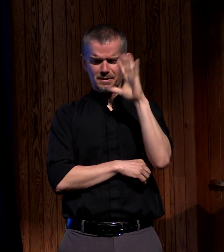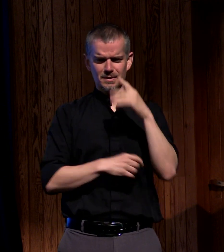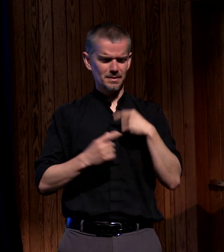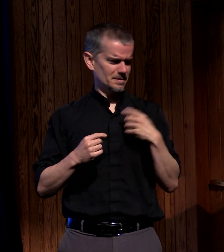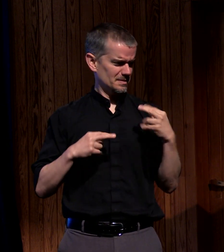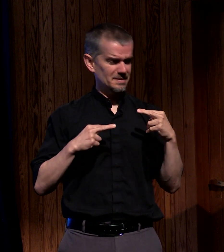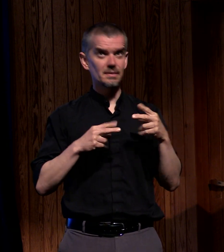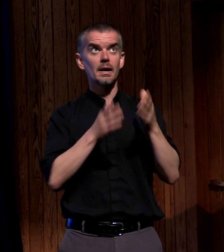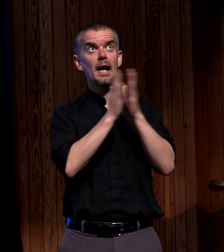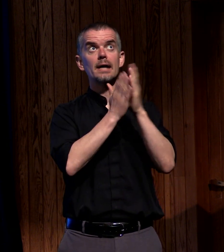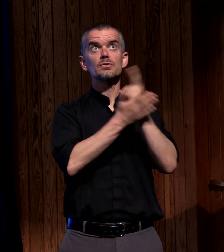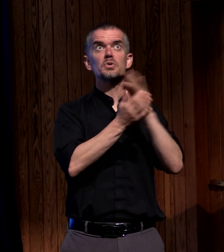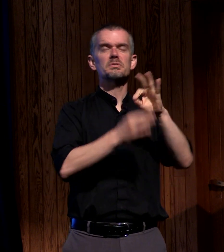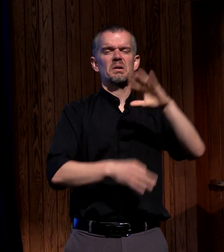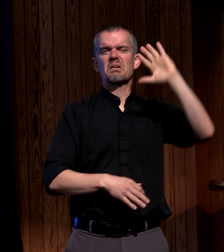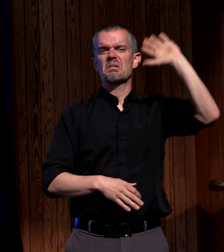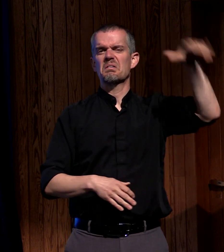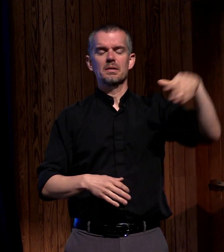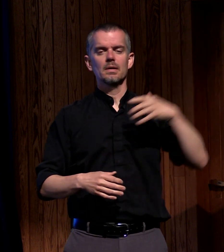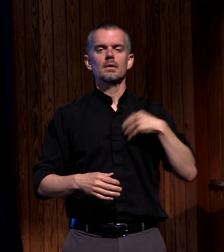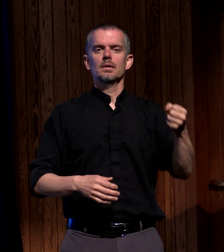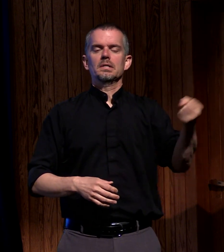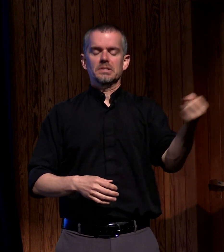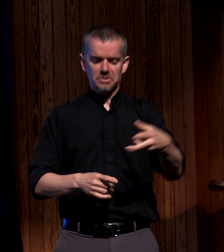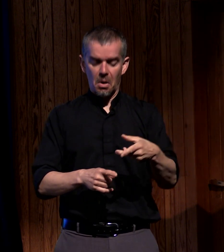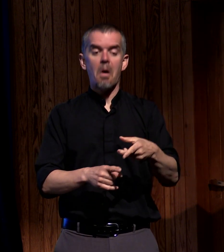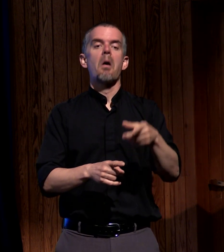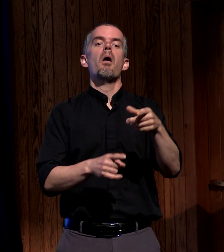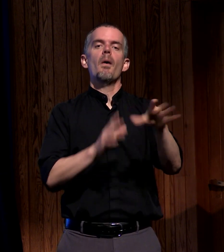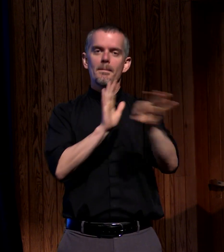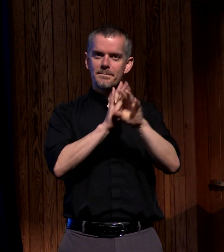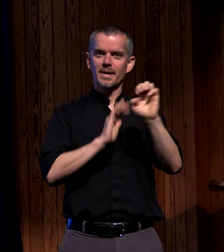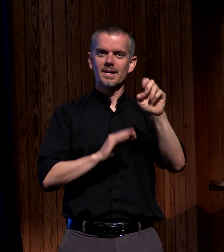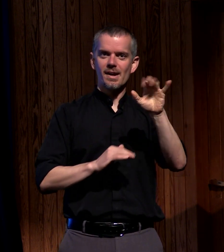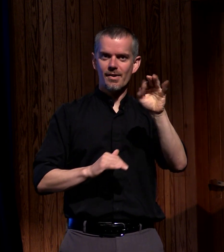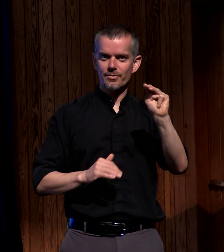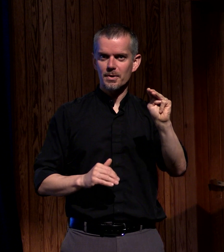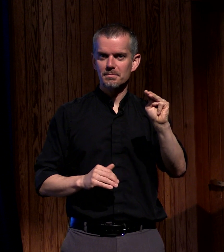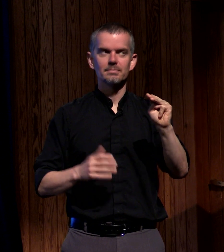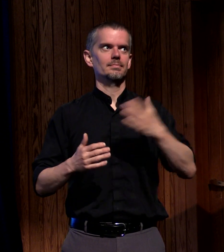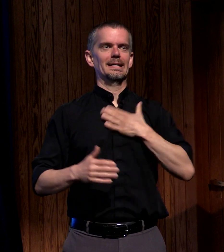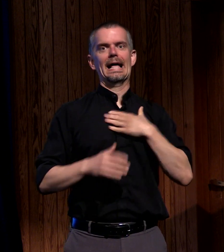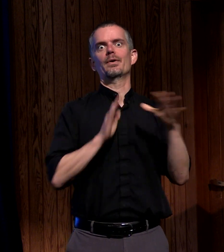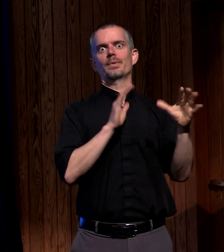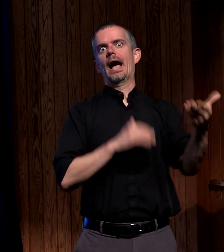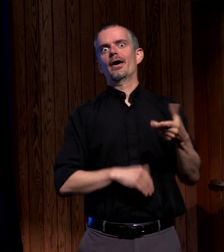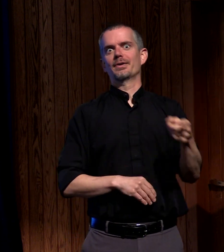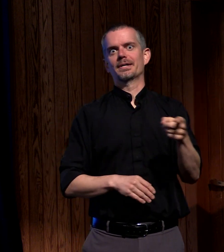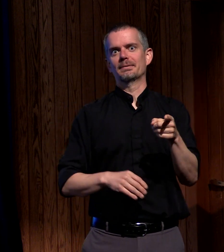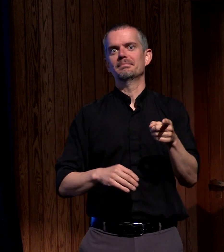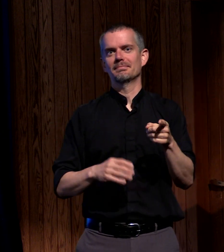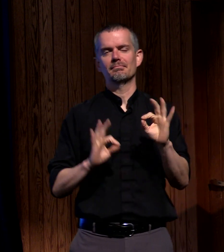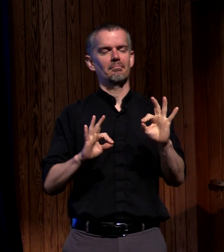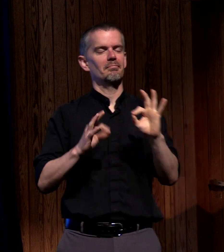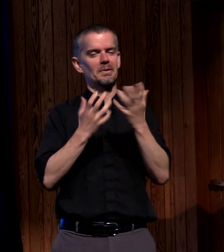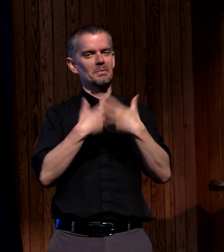about asking the Holy Spirit so we just cast the lots and we got Efren we're super glad that we did he's worked out great we're super excited about that